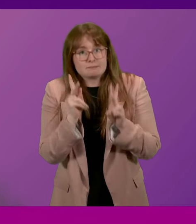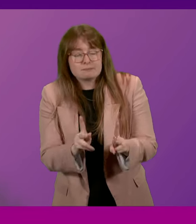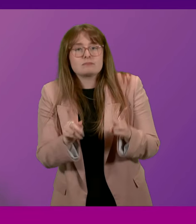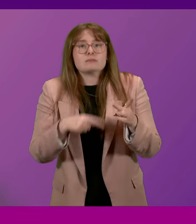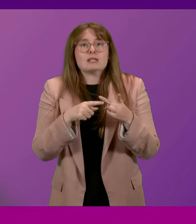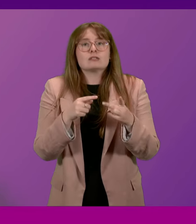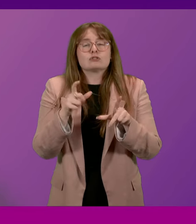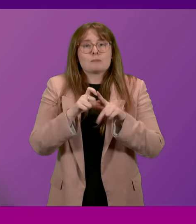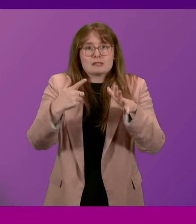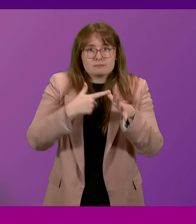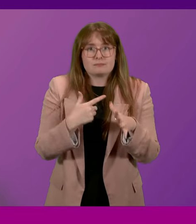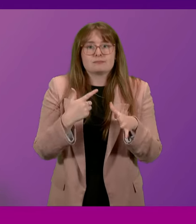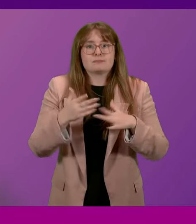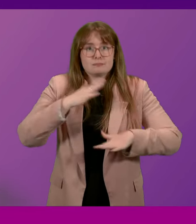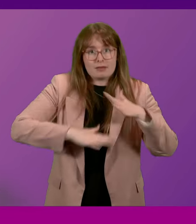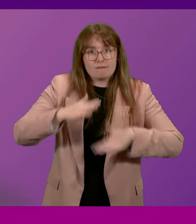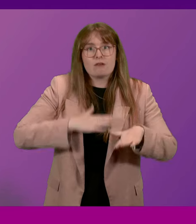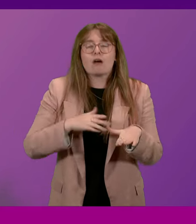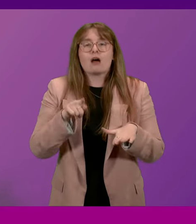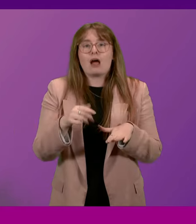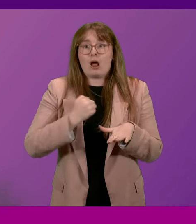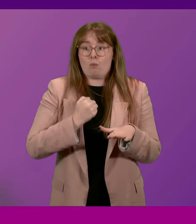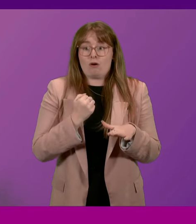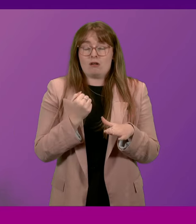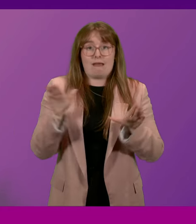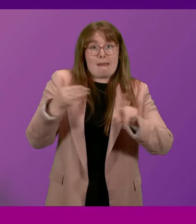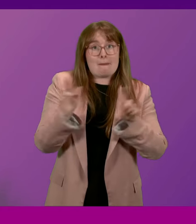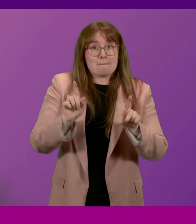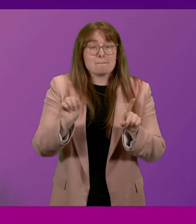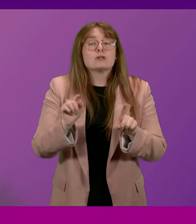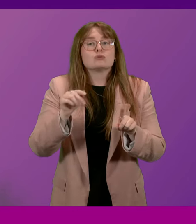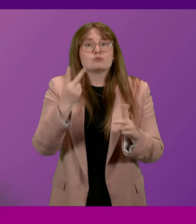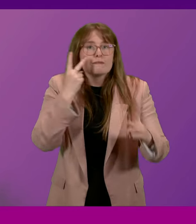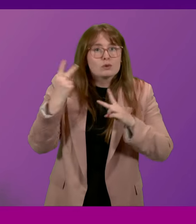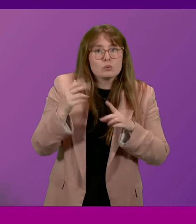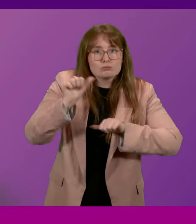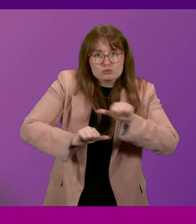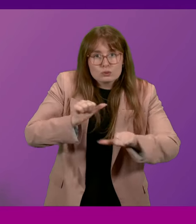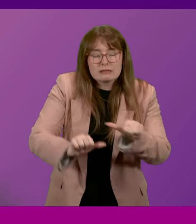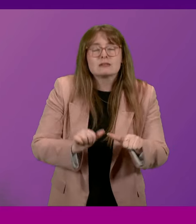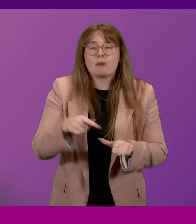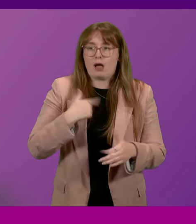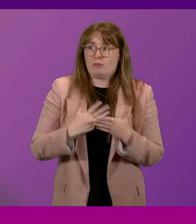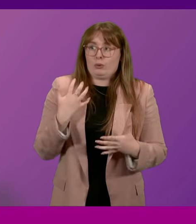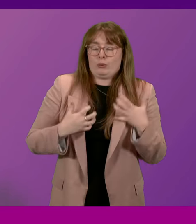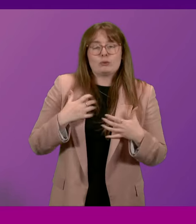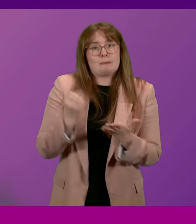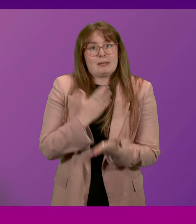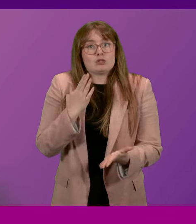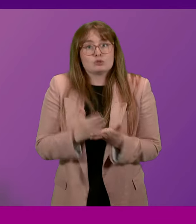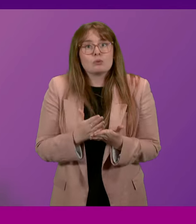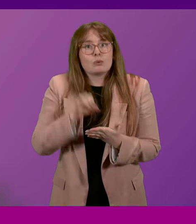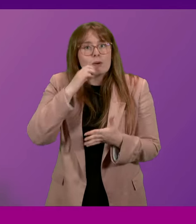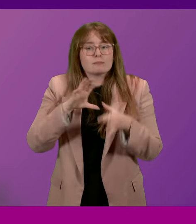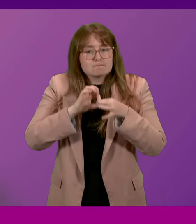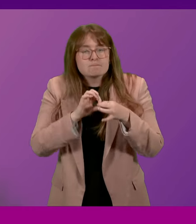domestic behaviour review bills are designed to help us in that process. But I'm also very keen to make sure that we